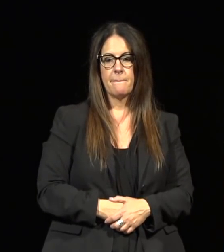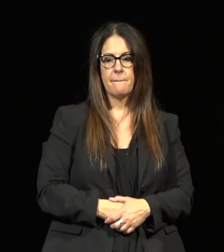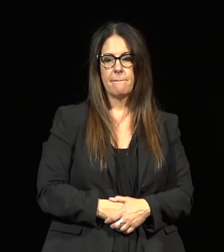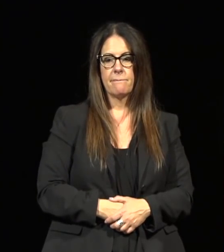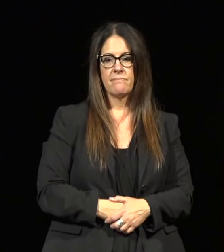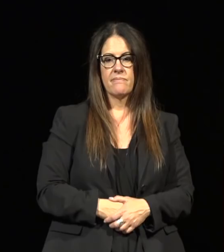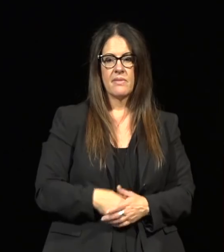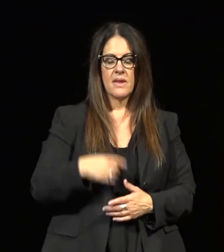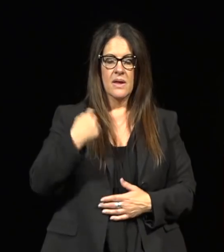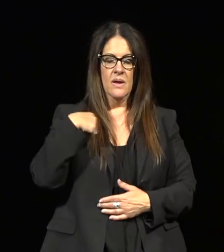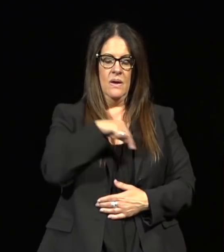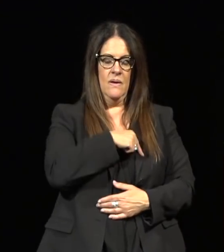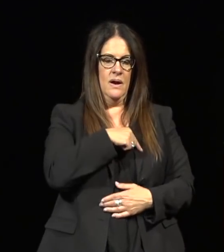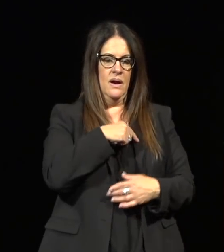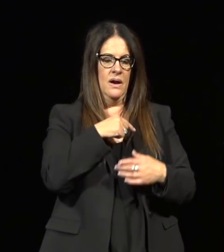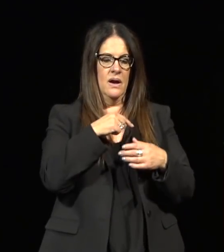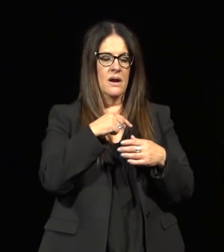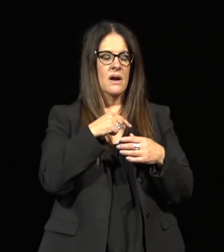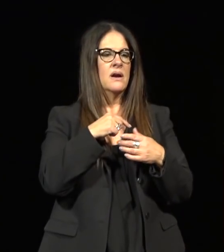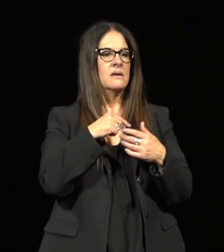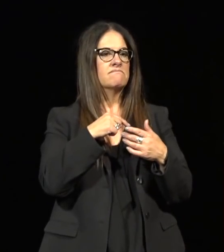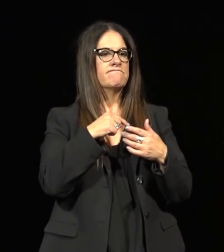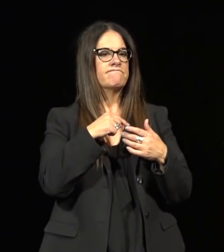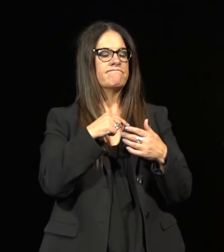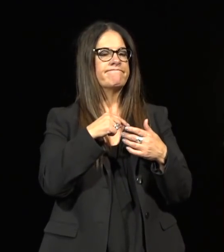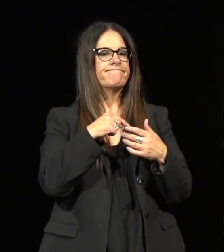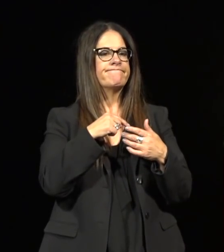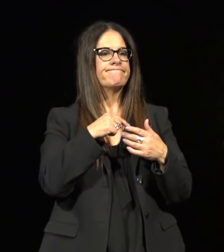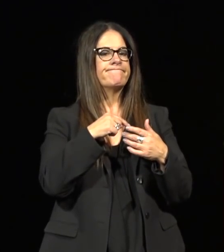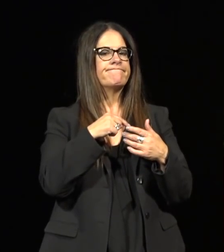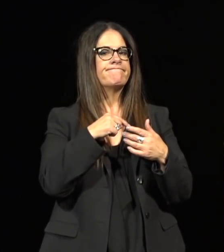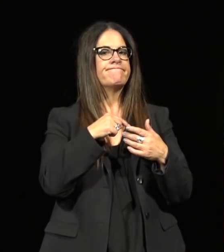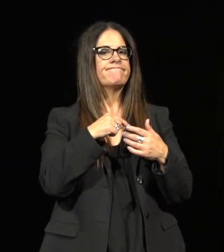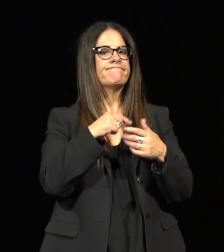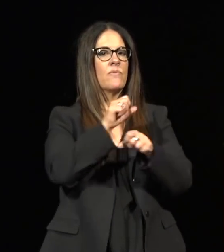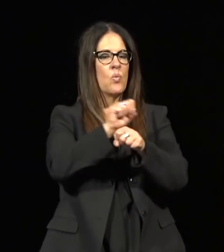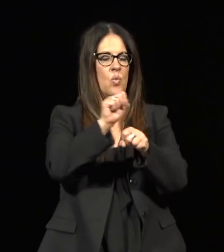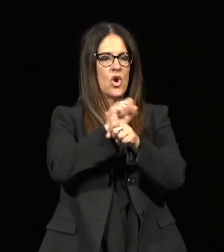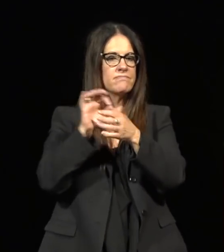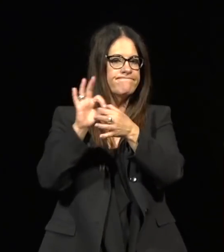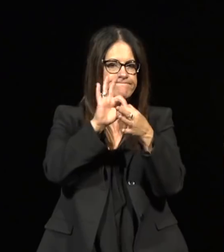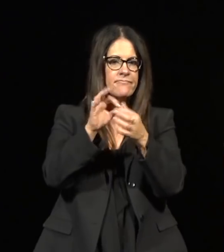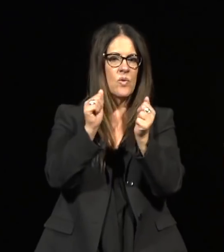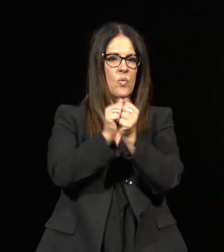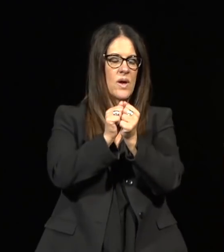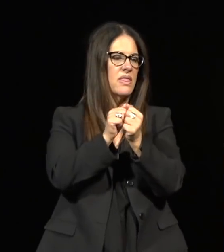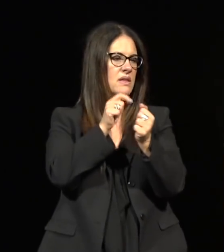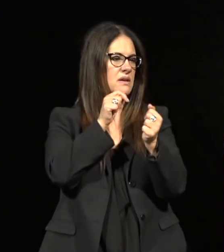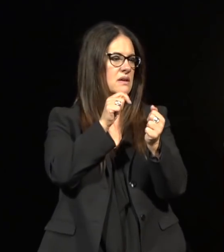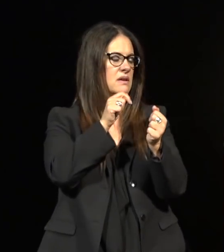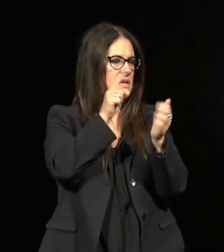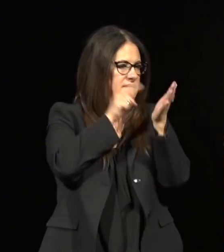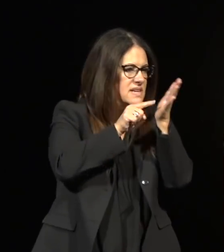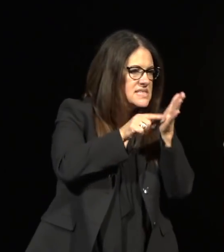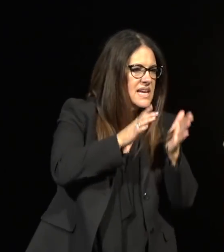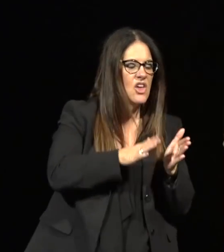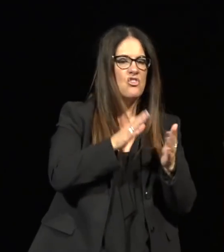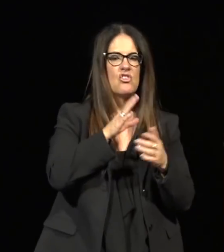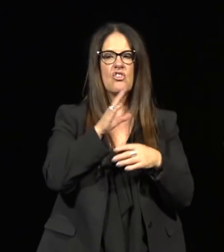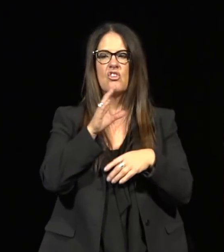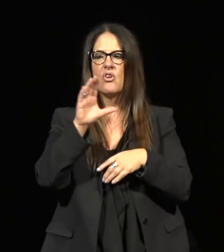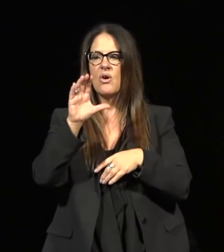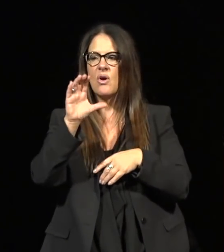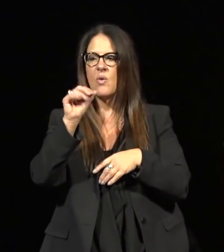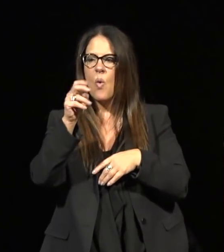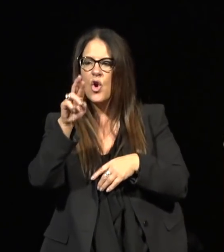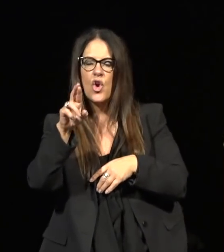We are working with teams of coroners investigators, both my office as well as coroners investigators from